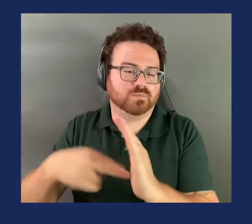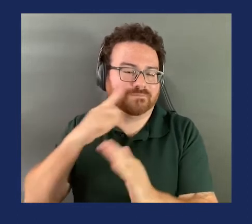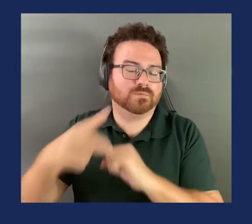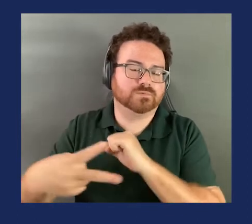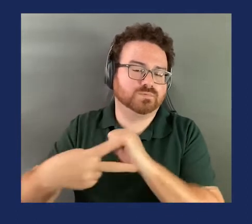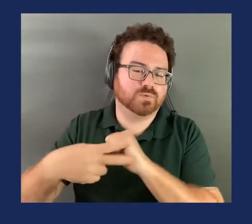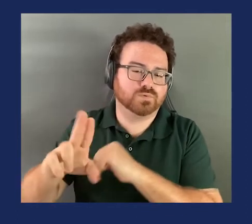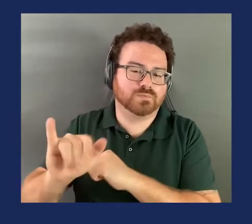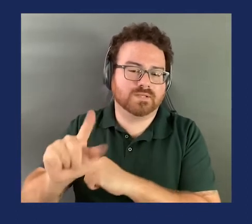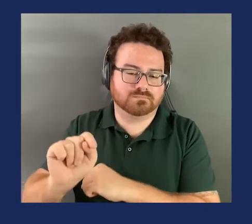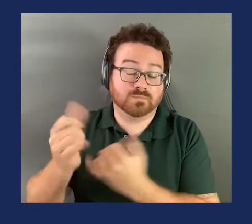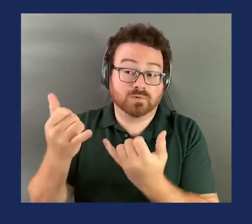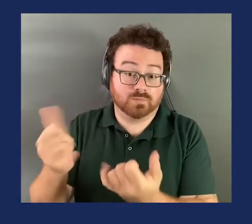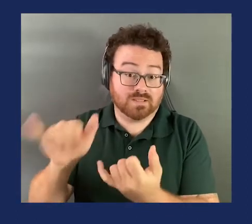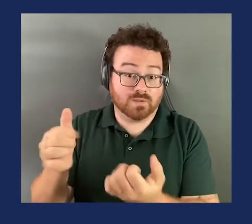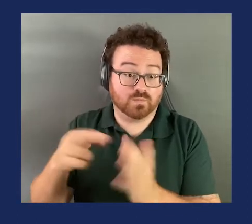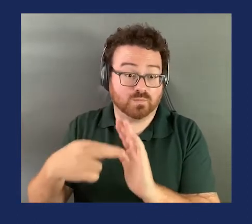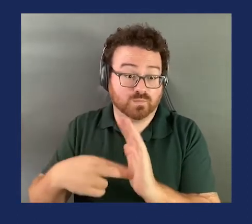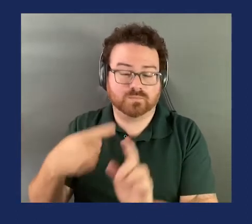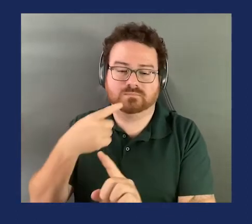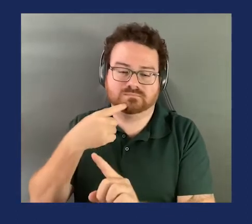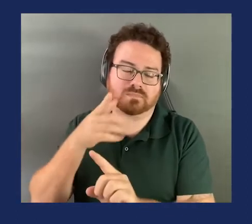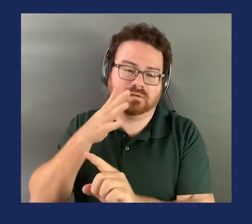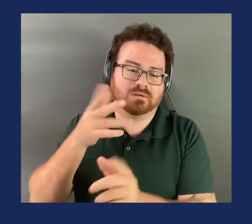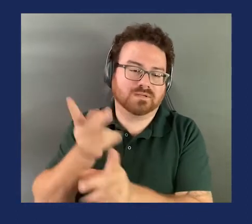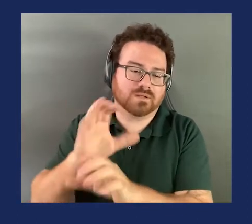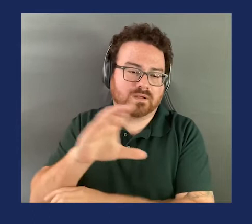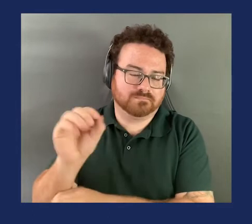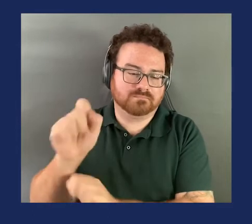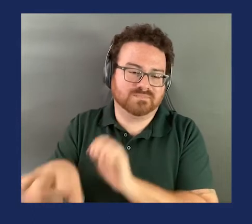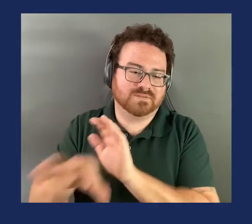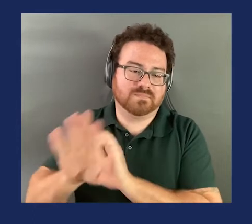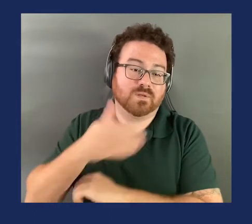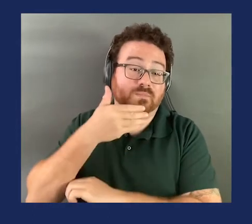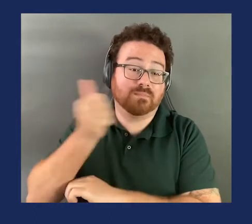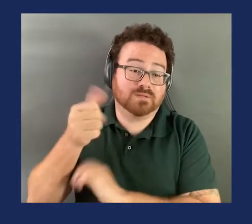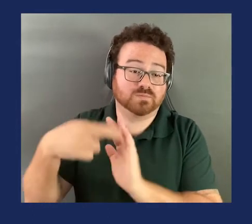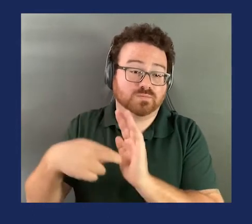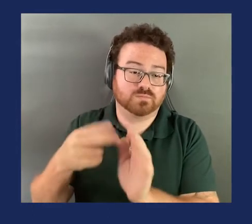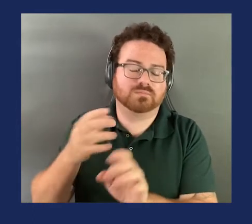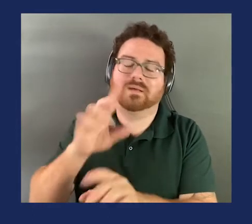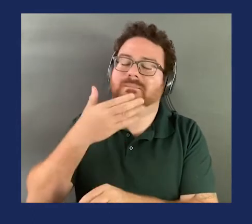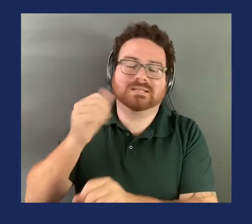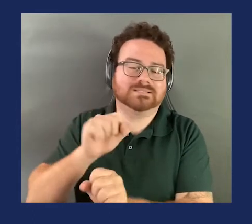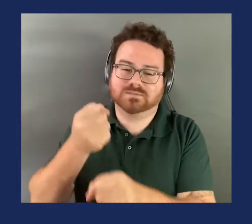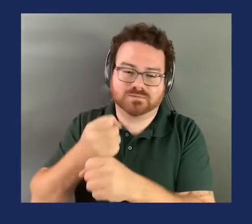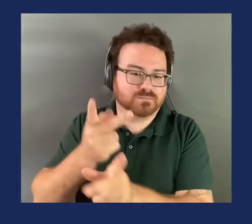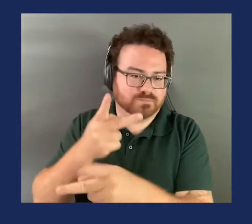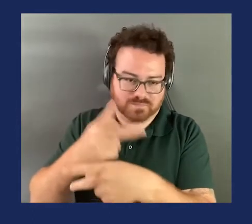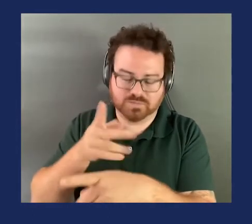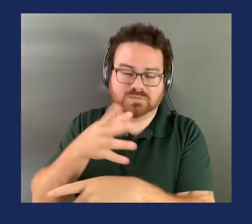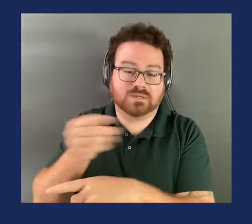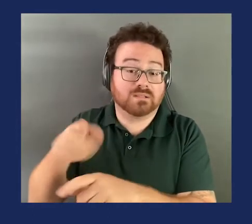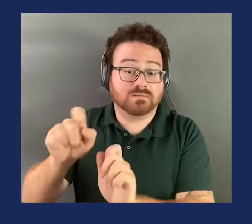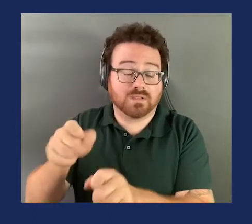Currently, the proposed rule lets companies pick their best year of production in the past five years and produce at 125 percent of their fastest rate of production